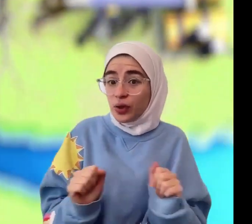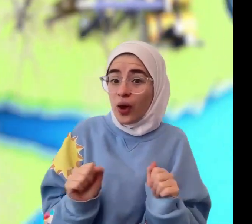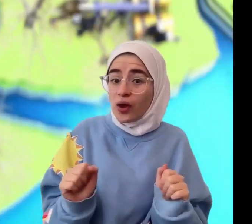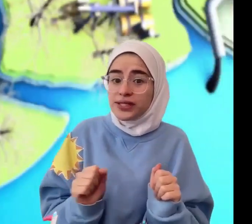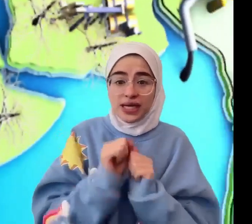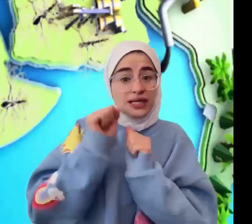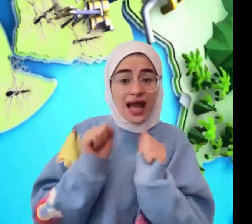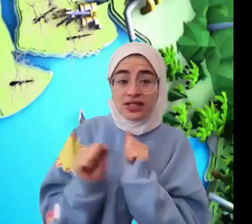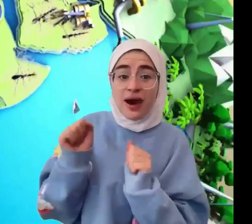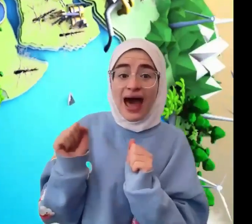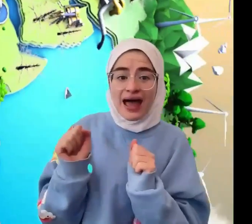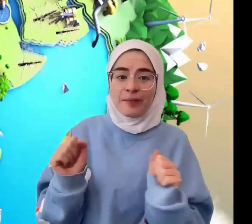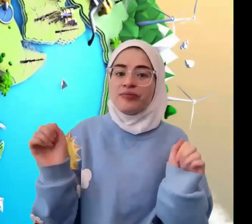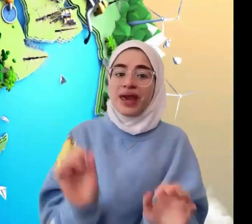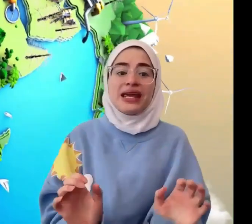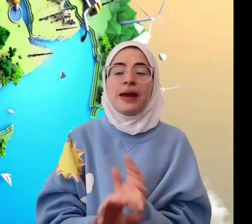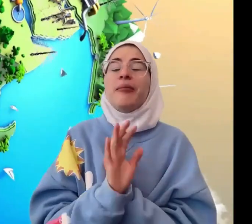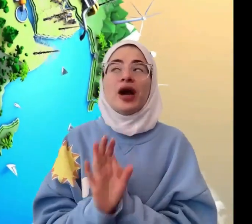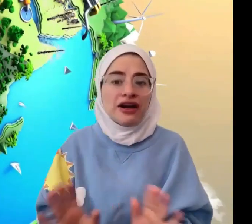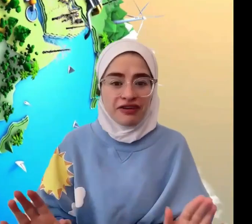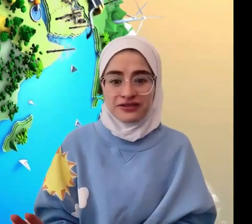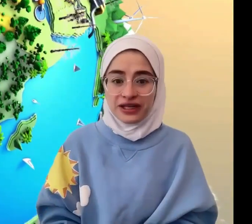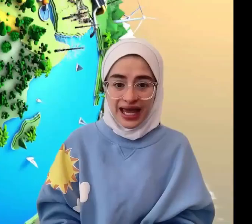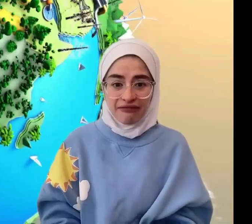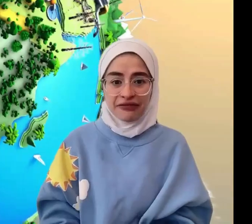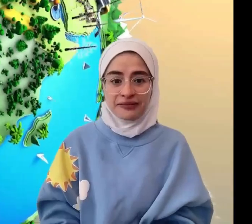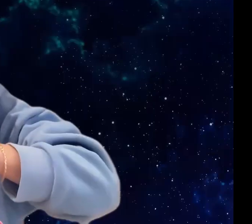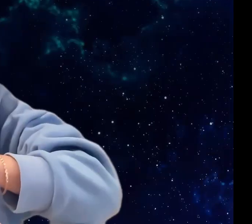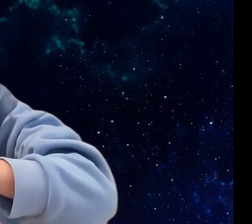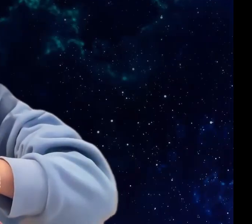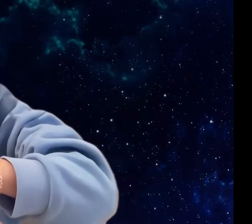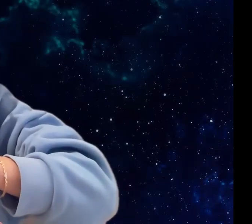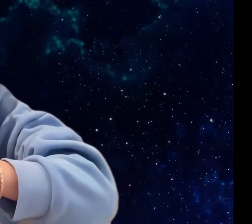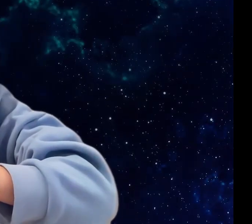cold, not too hot, making it perfect for life. Earth.